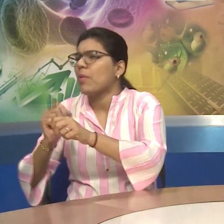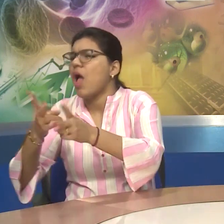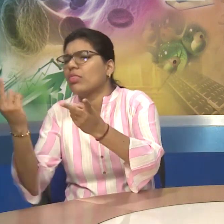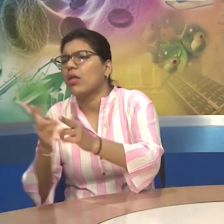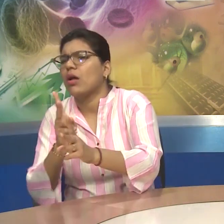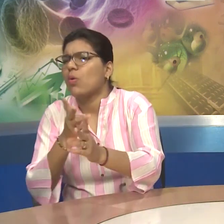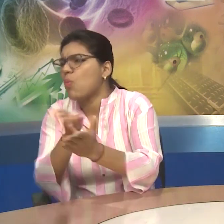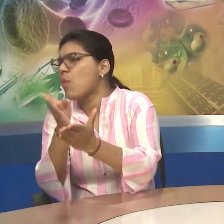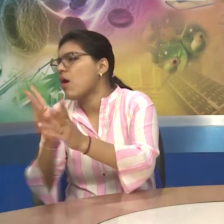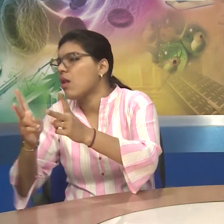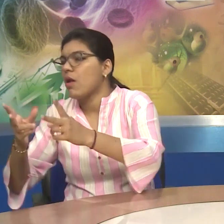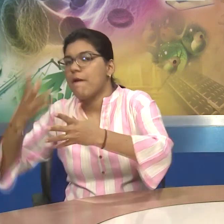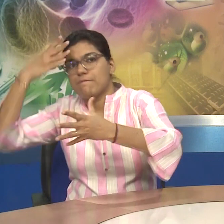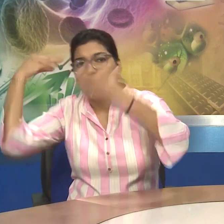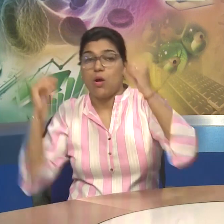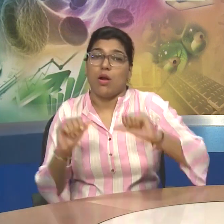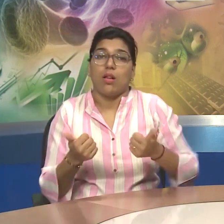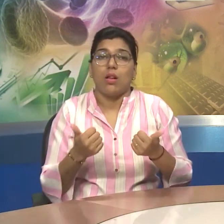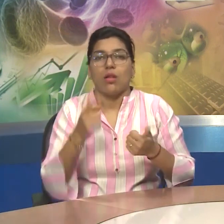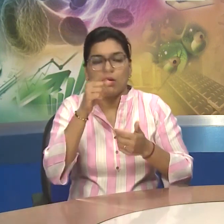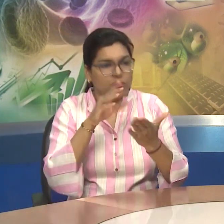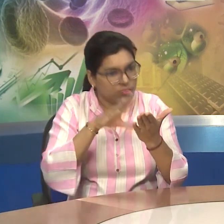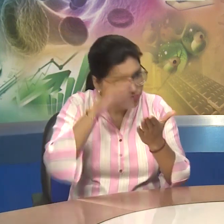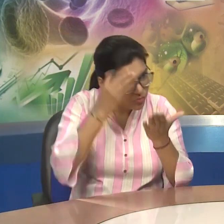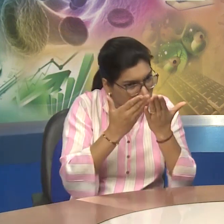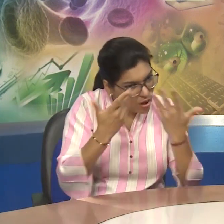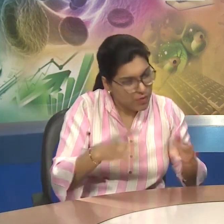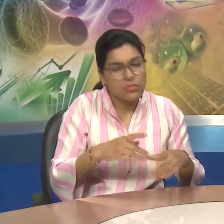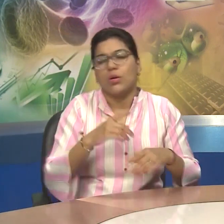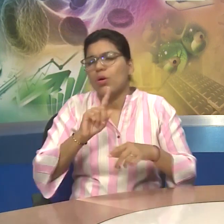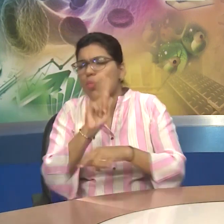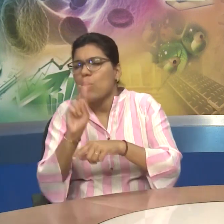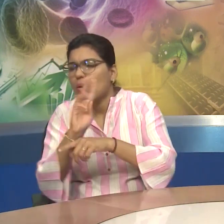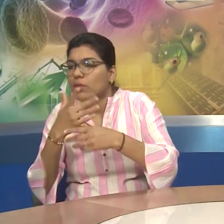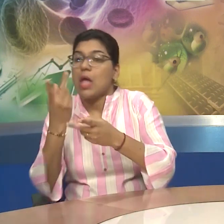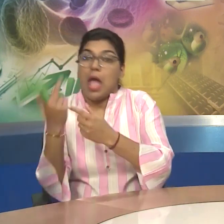Learning And Memorizing